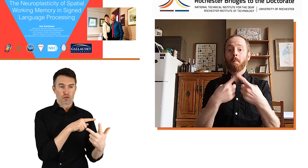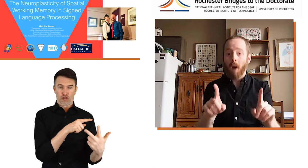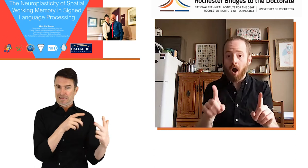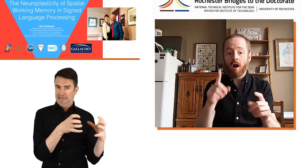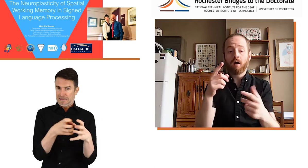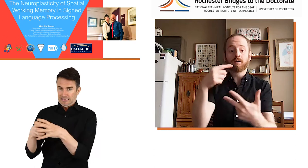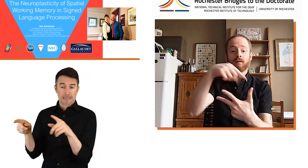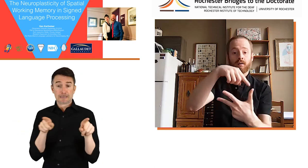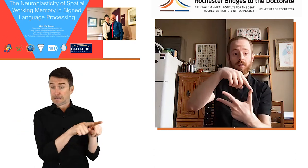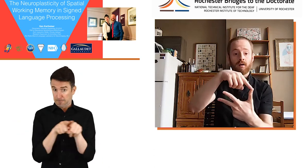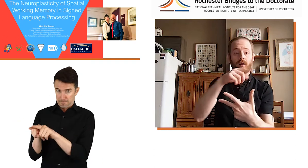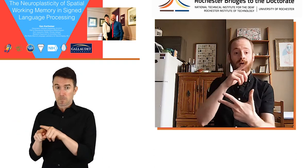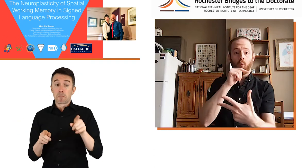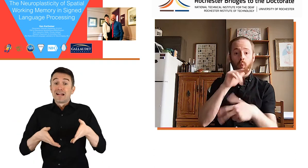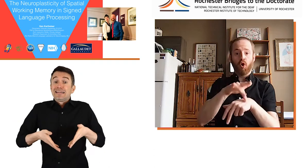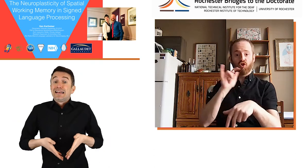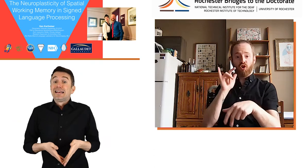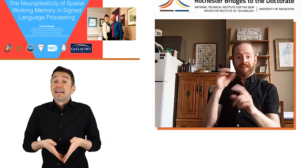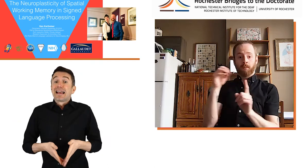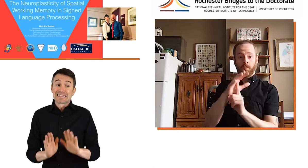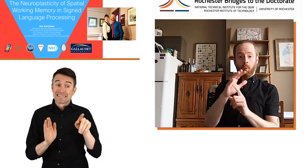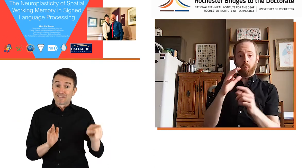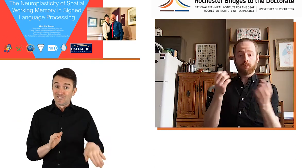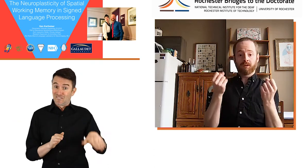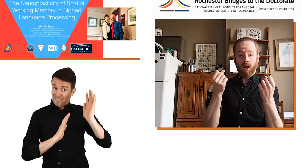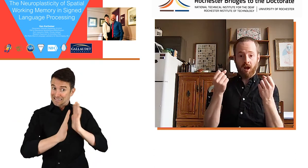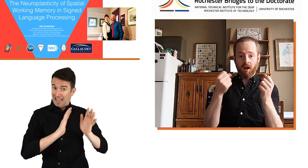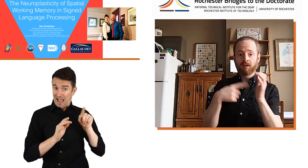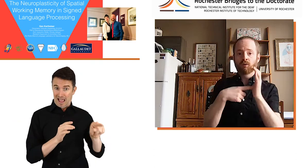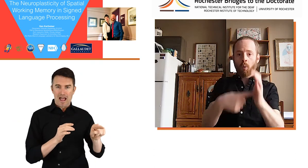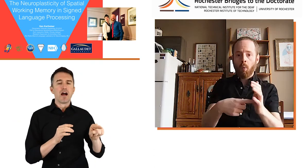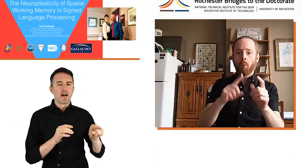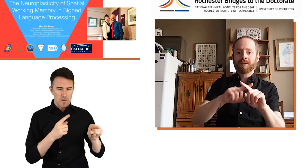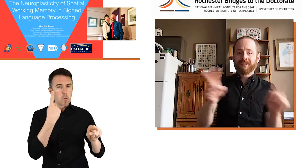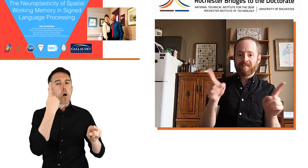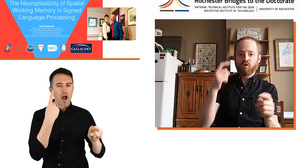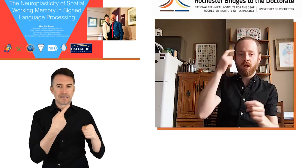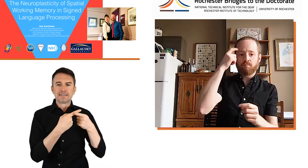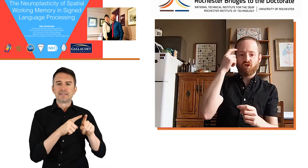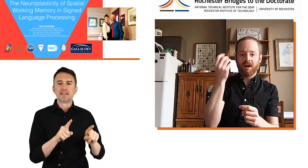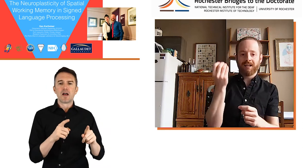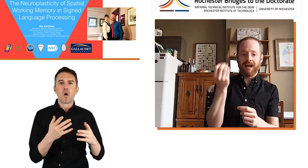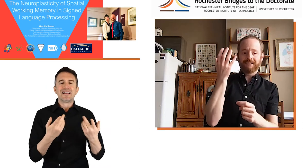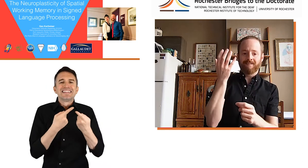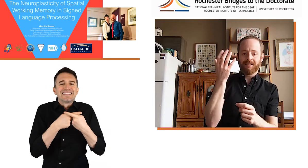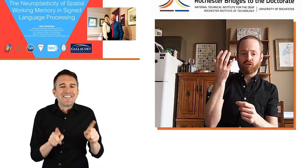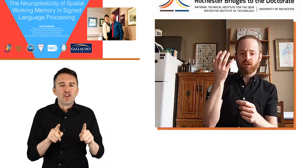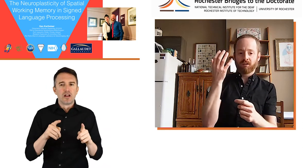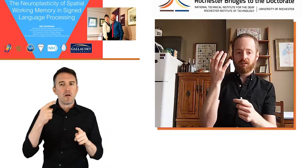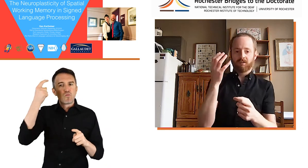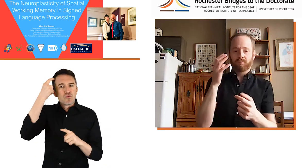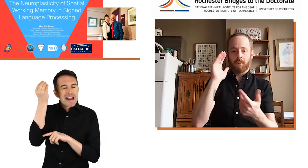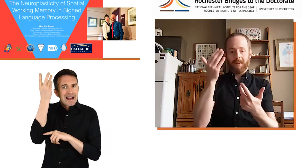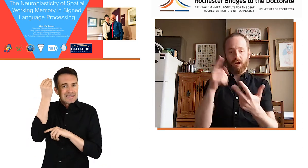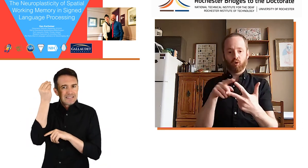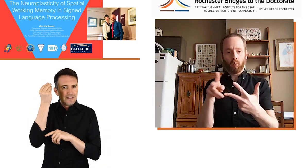between the three groups. However, the native signers who were early exposed to sign language had different brain activation